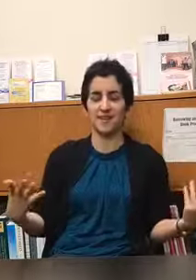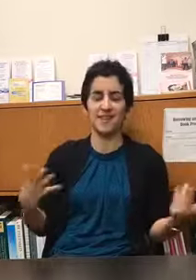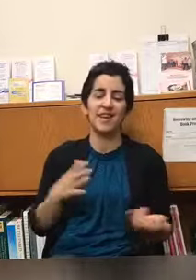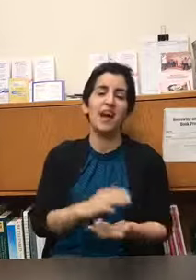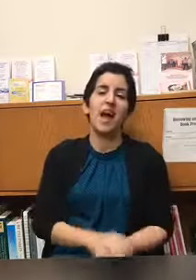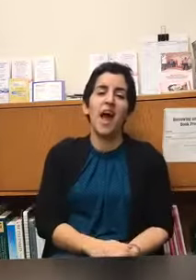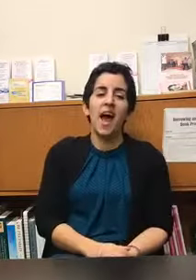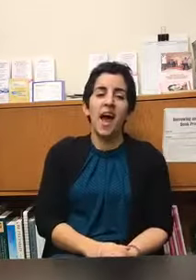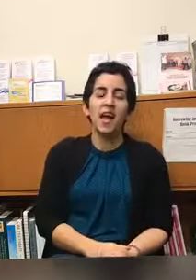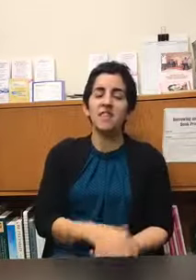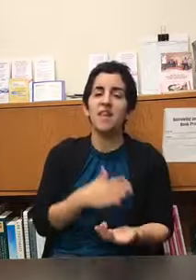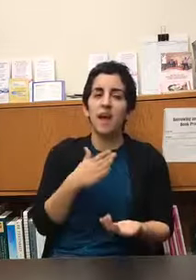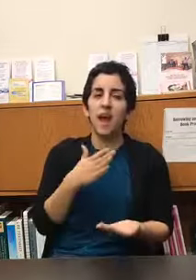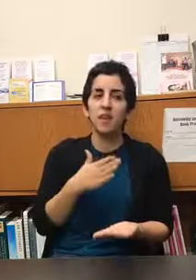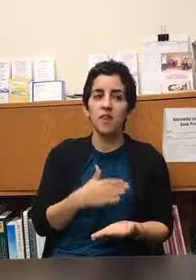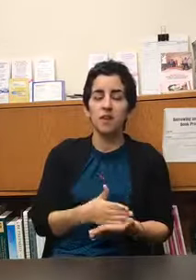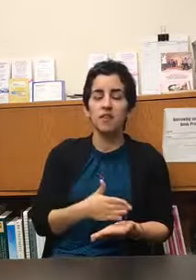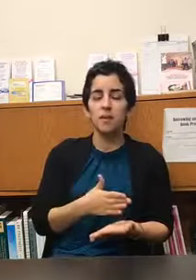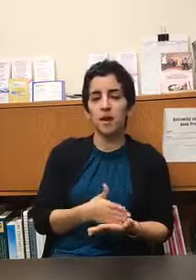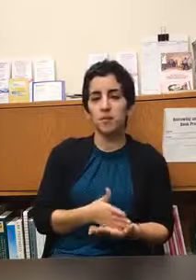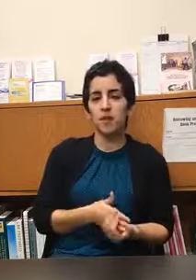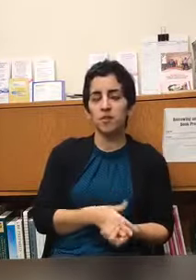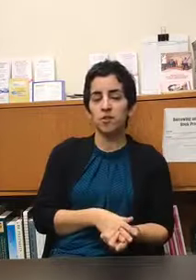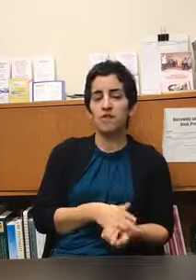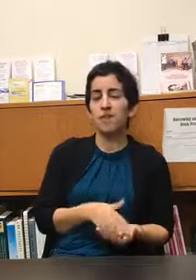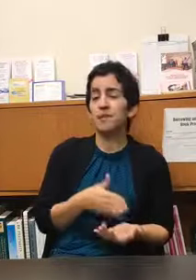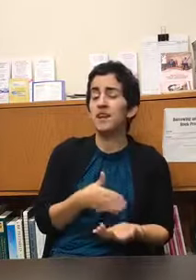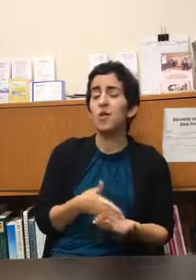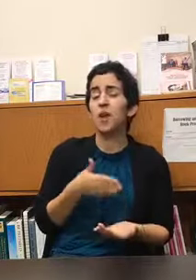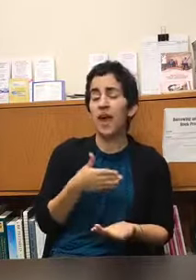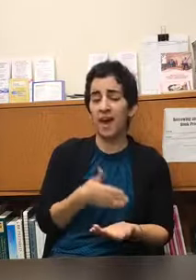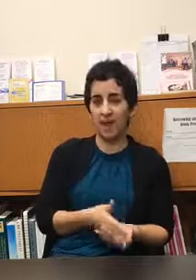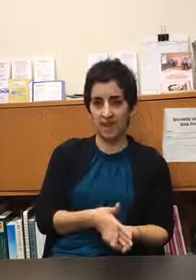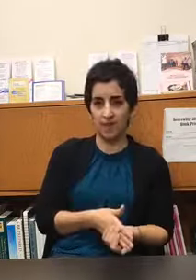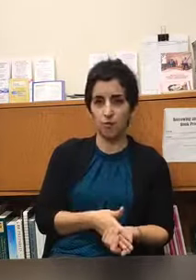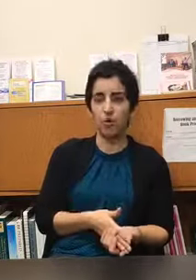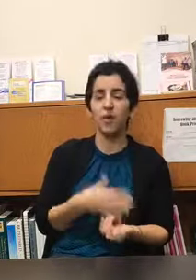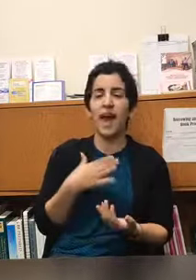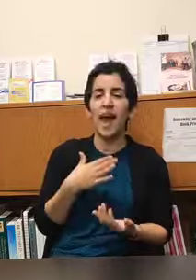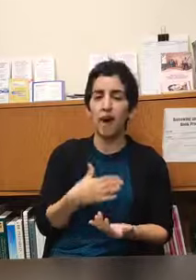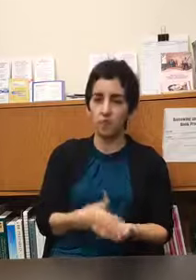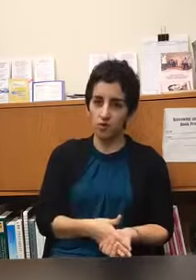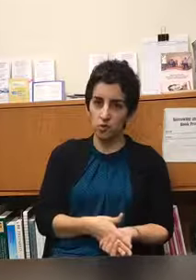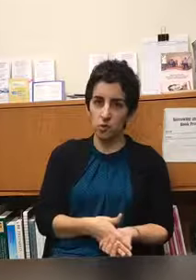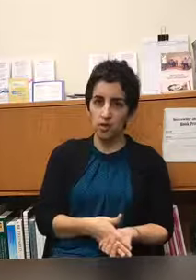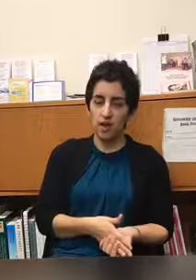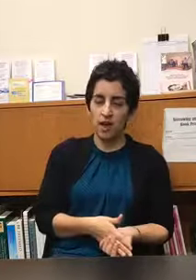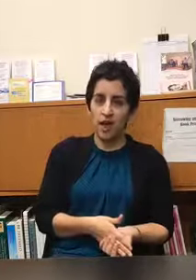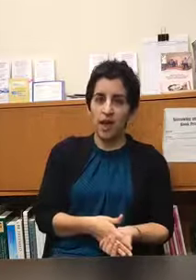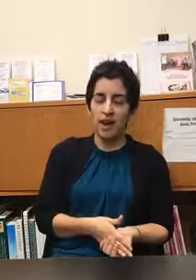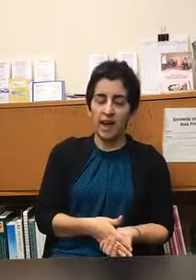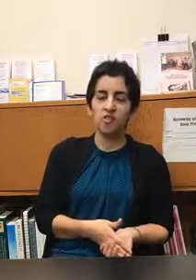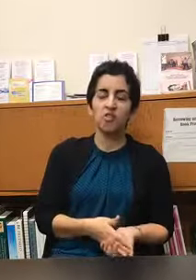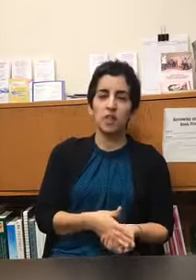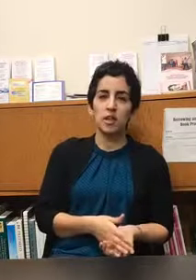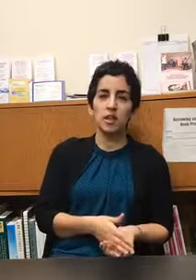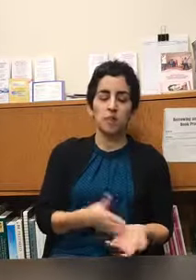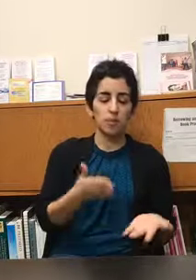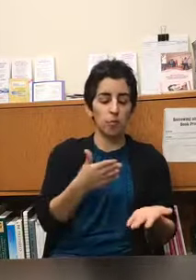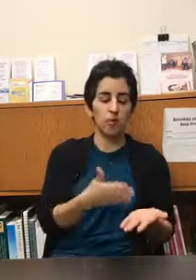and and the idea behind mindfulness is that that's okay you don't have to and actually the more that